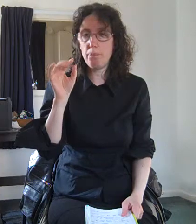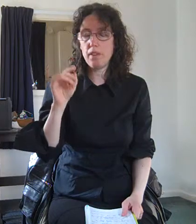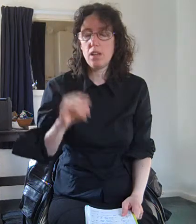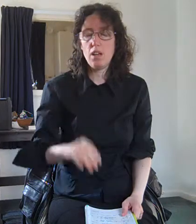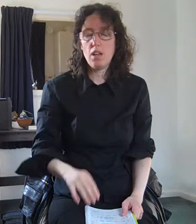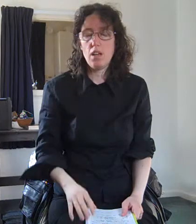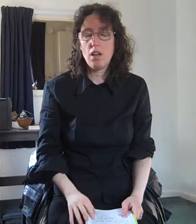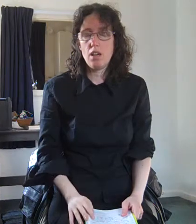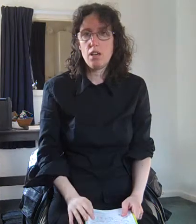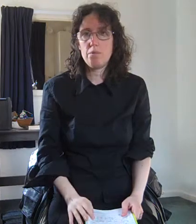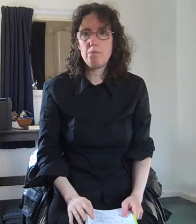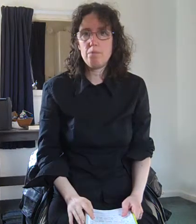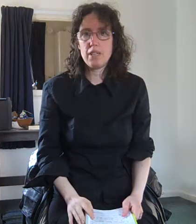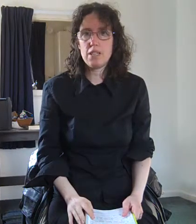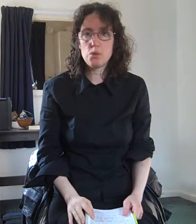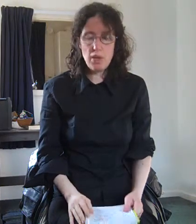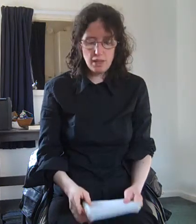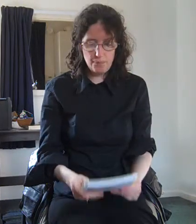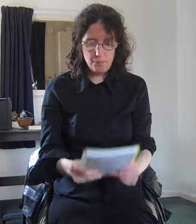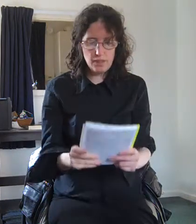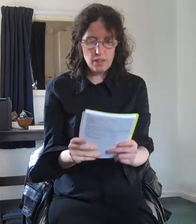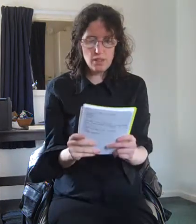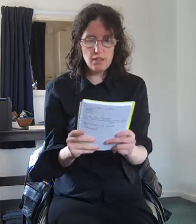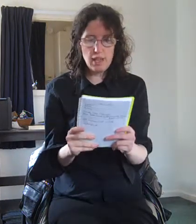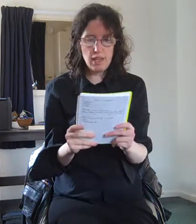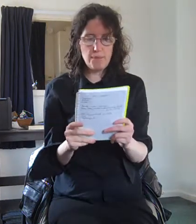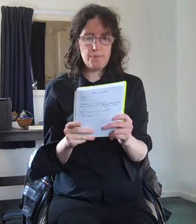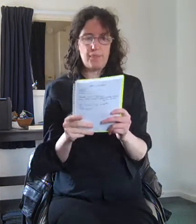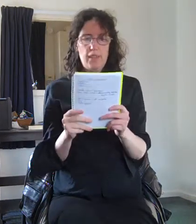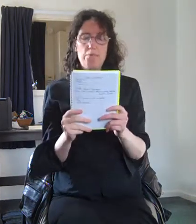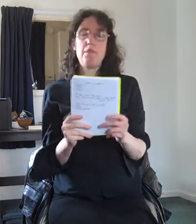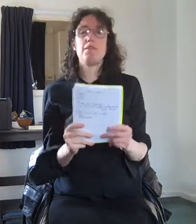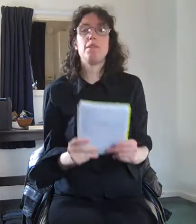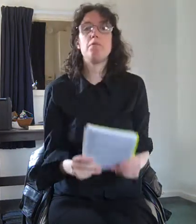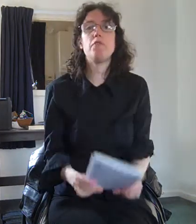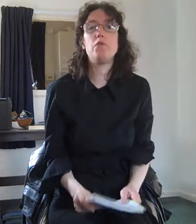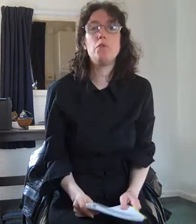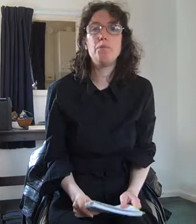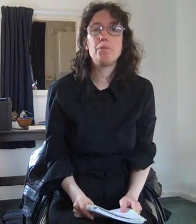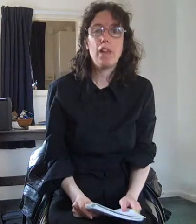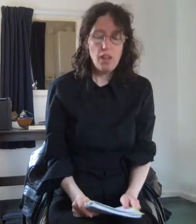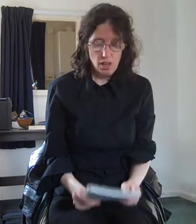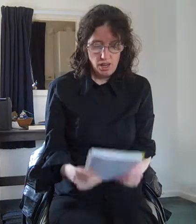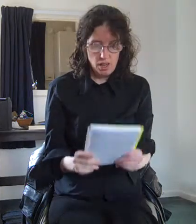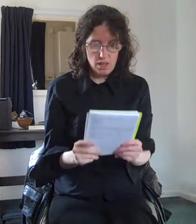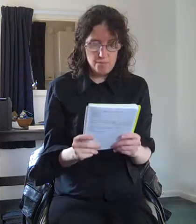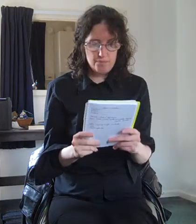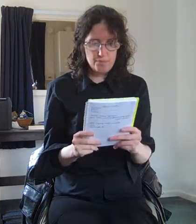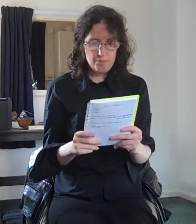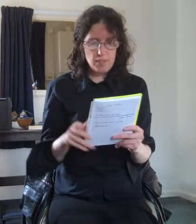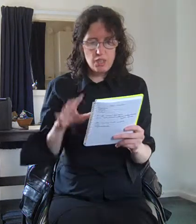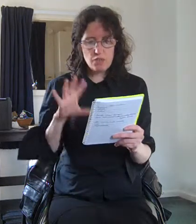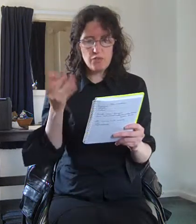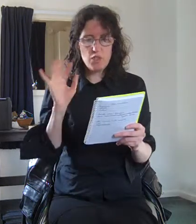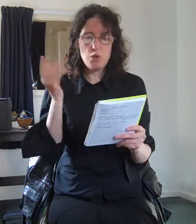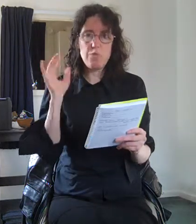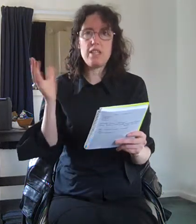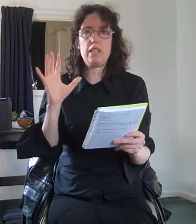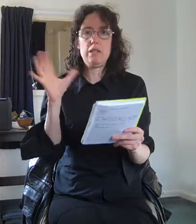as well okay myth number four sort of two myths